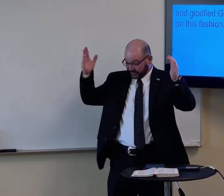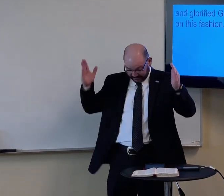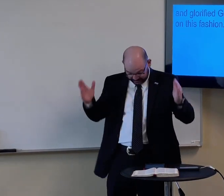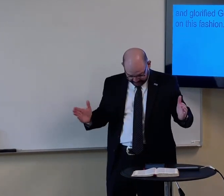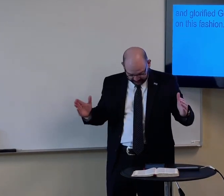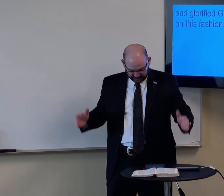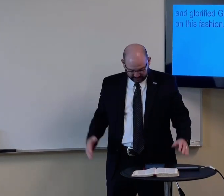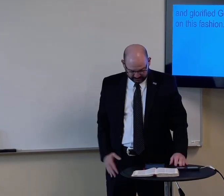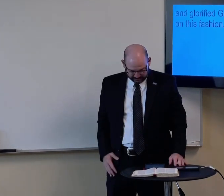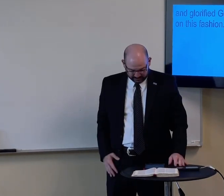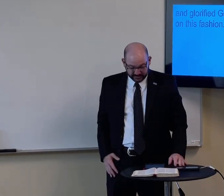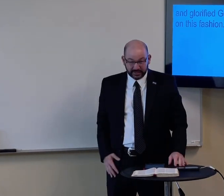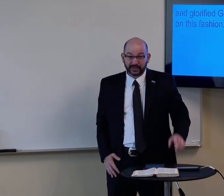There is only one Savior.